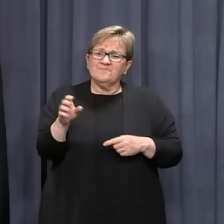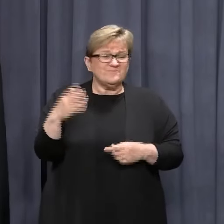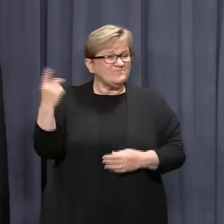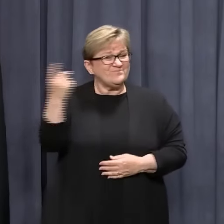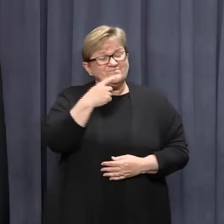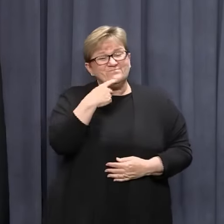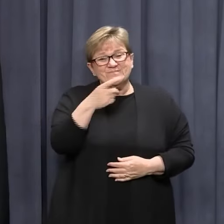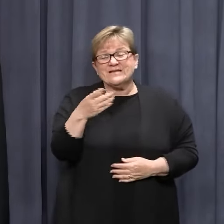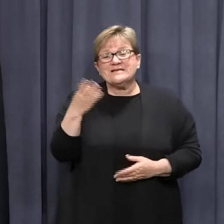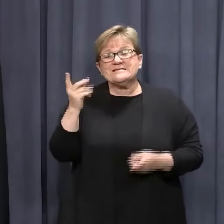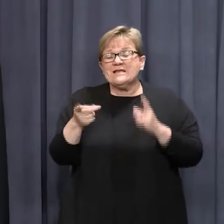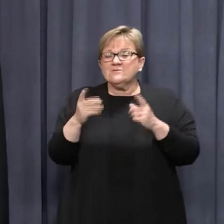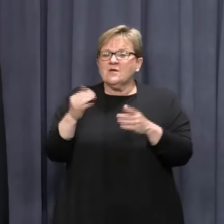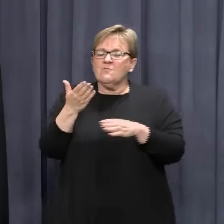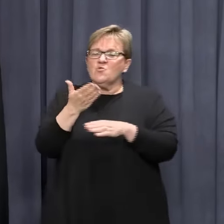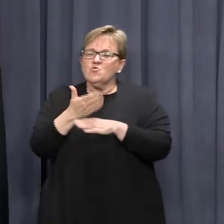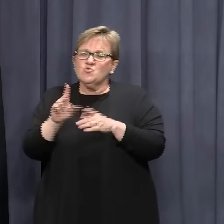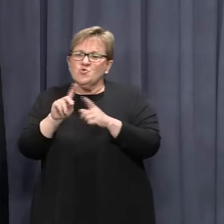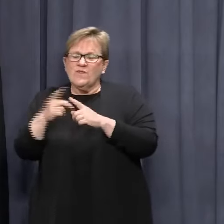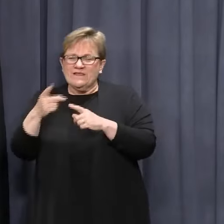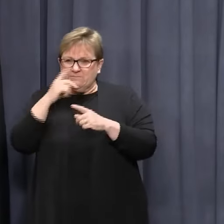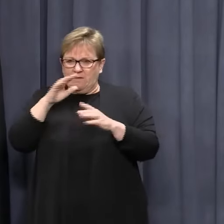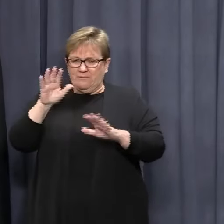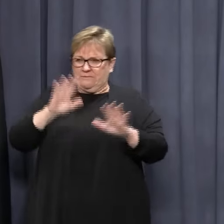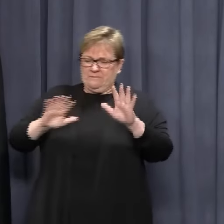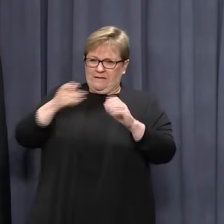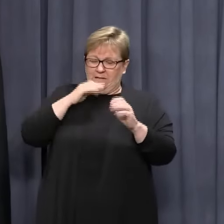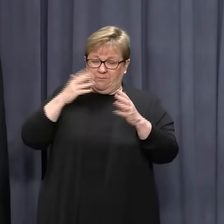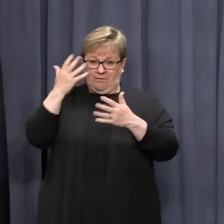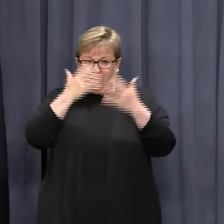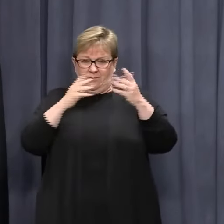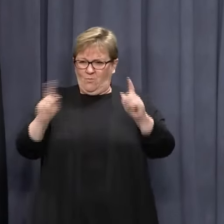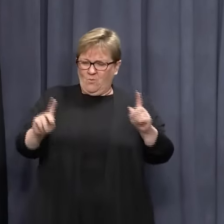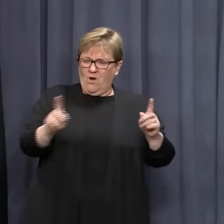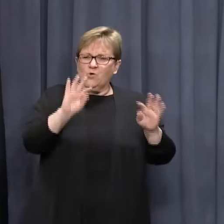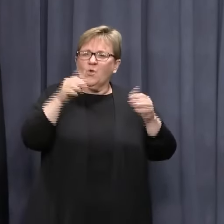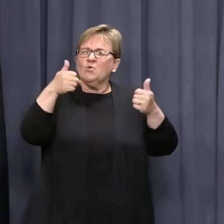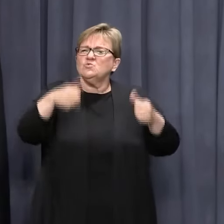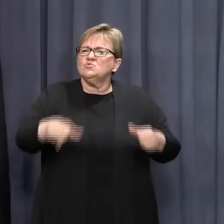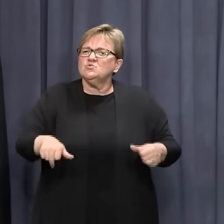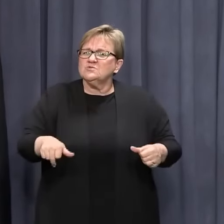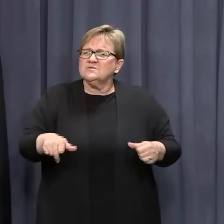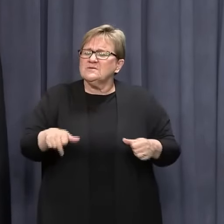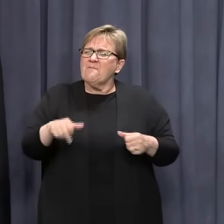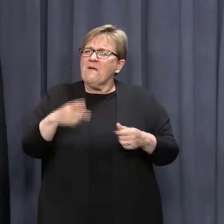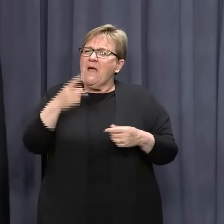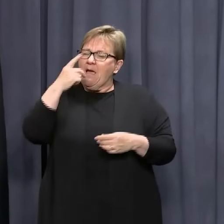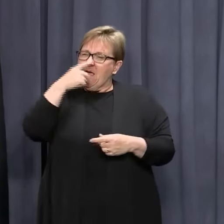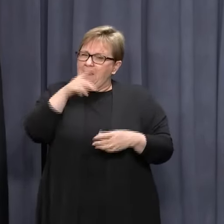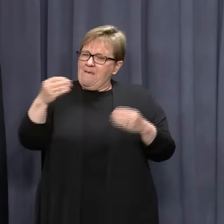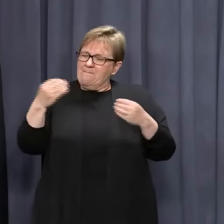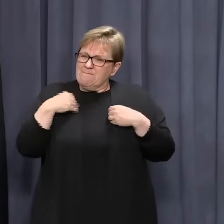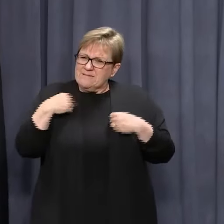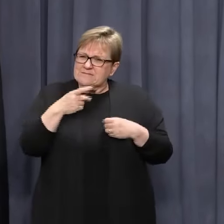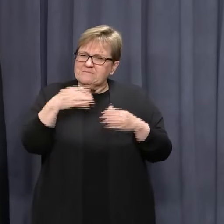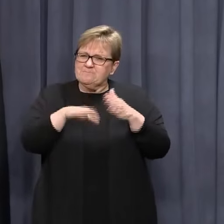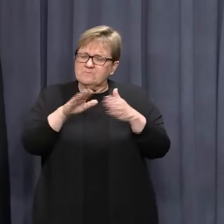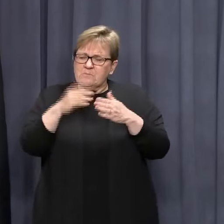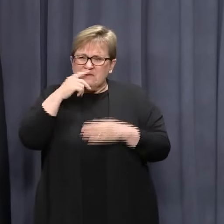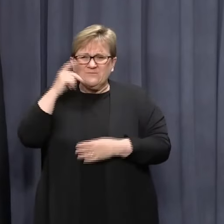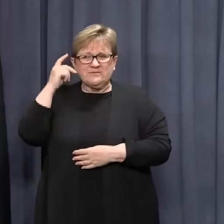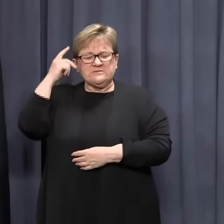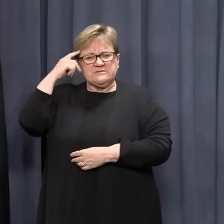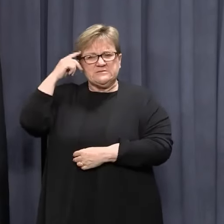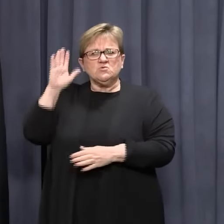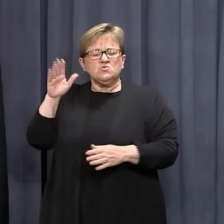way along, sometimes new arrangements take a little bit of getting used to. I think the level of consciousness amongst businesses and the community now